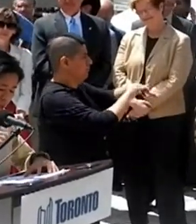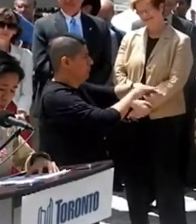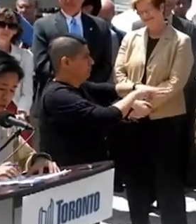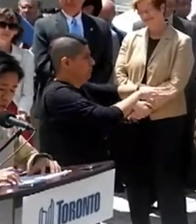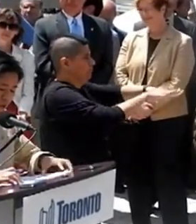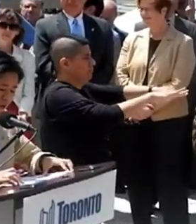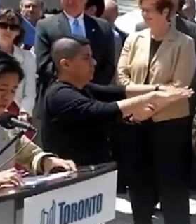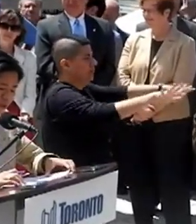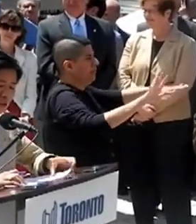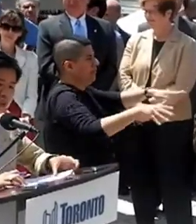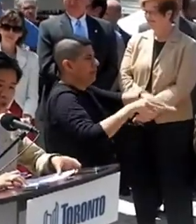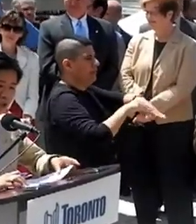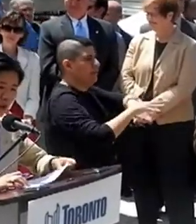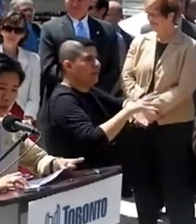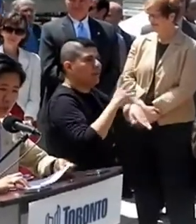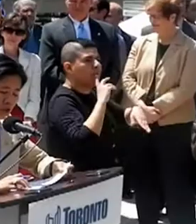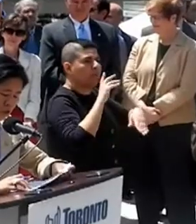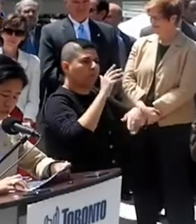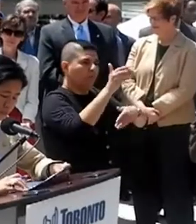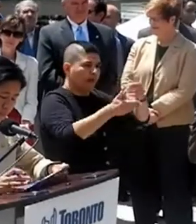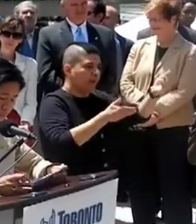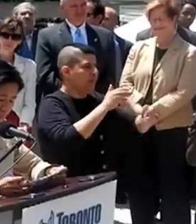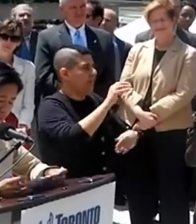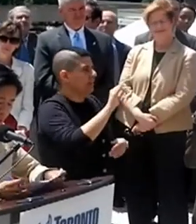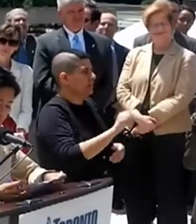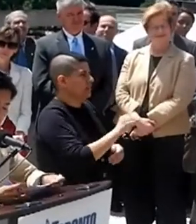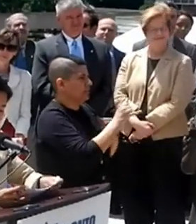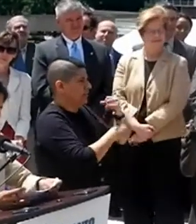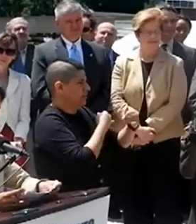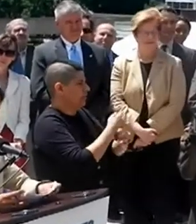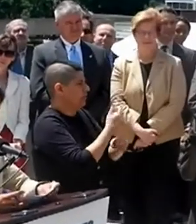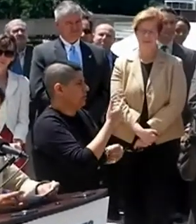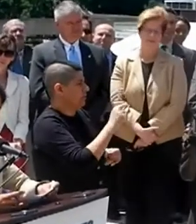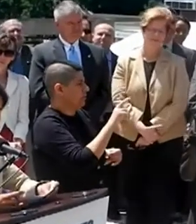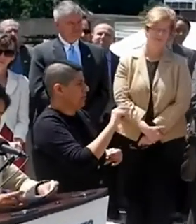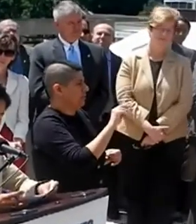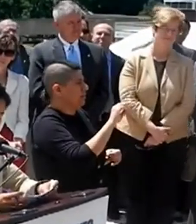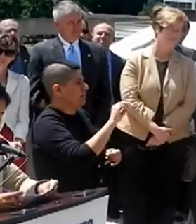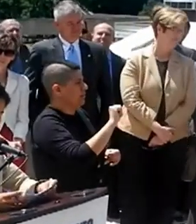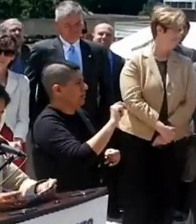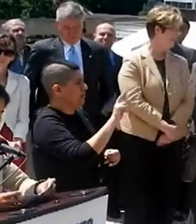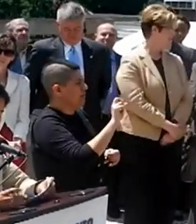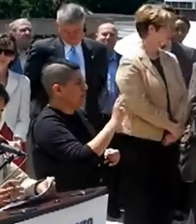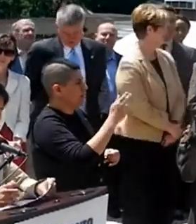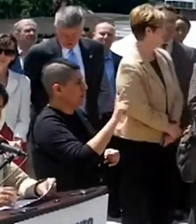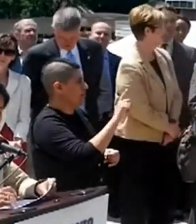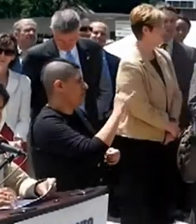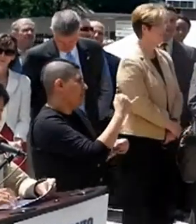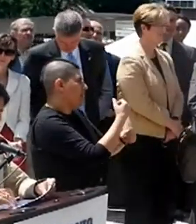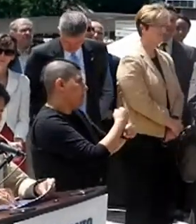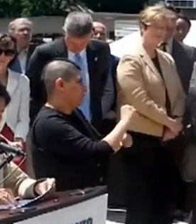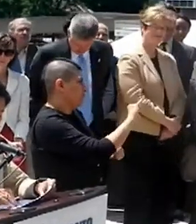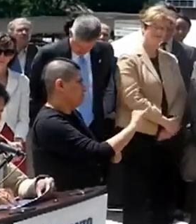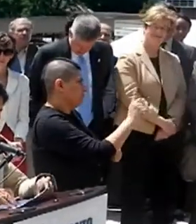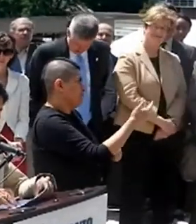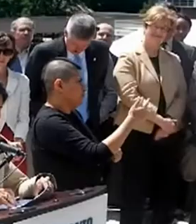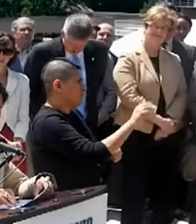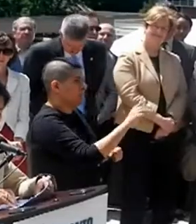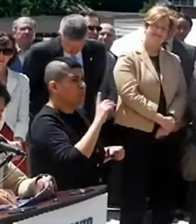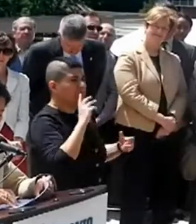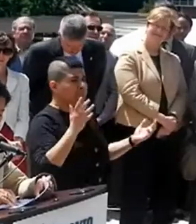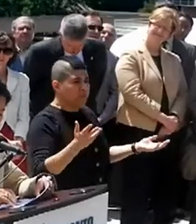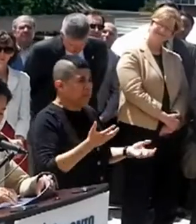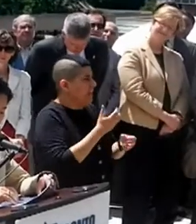by also having International Grand Marshal. The queer community in Canada enjoys just about every freedom and